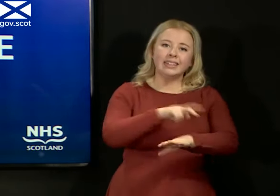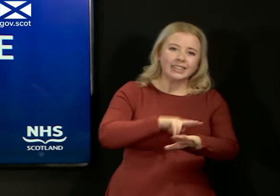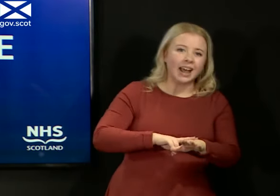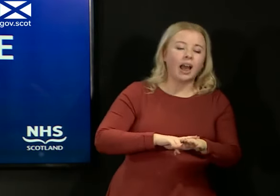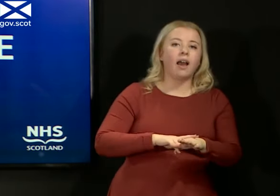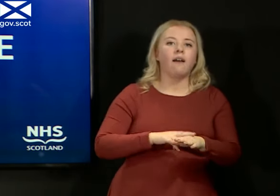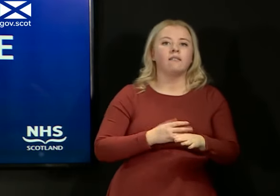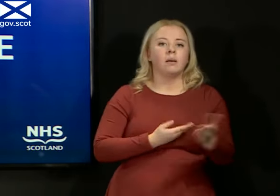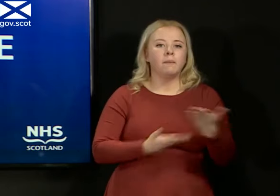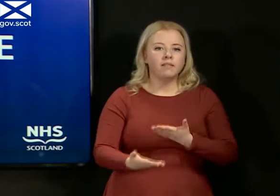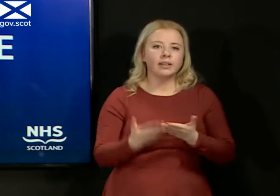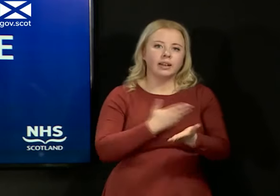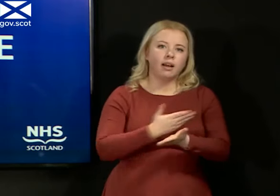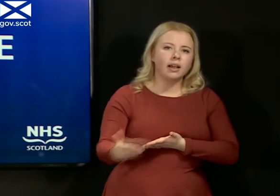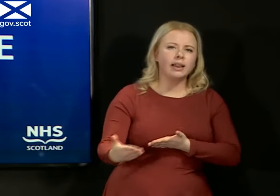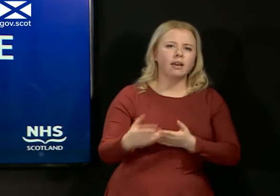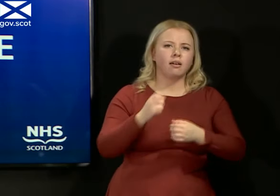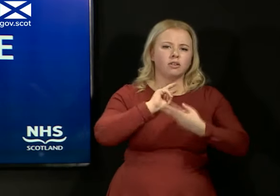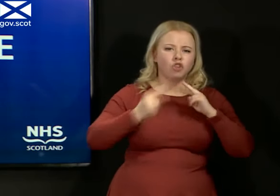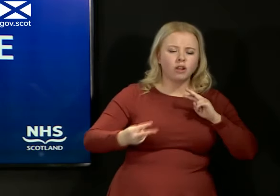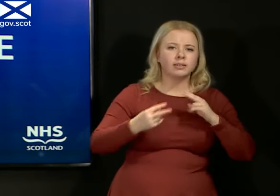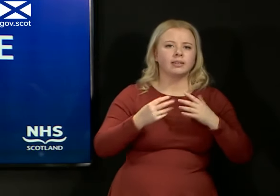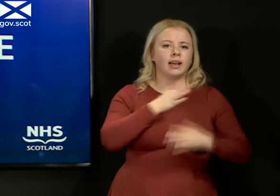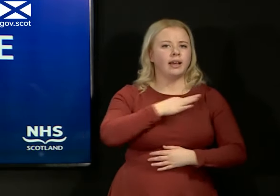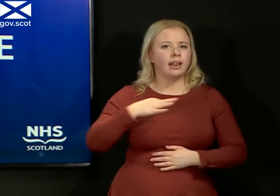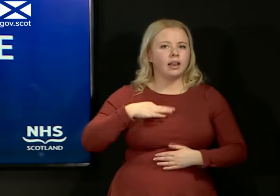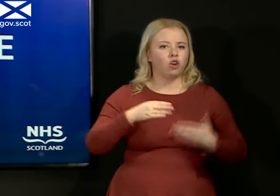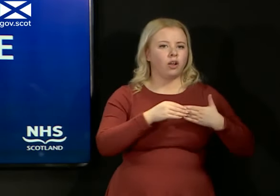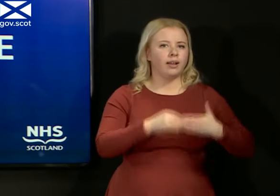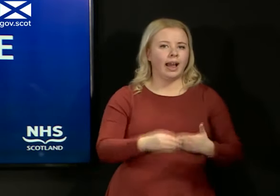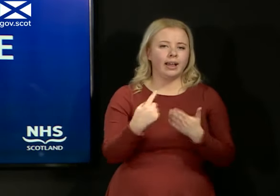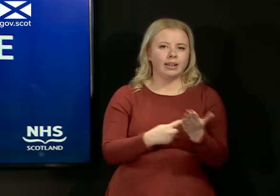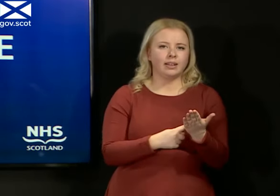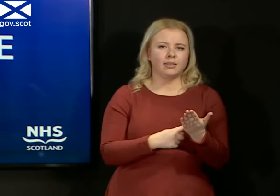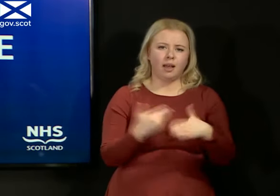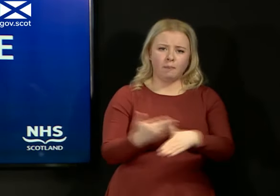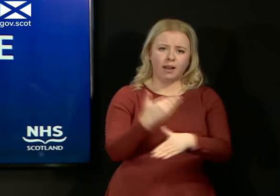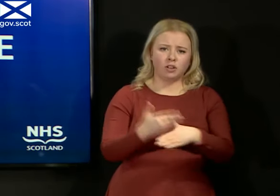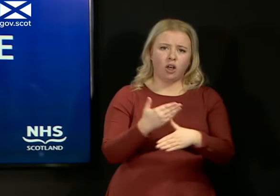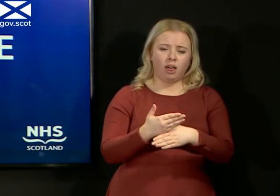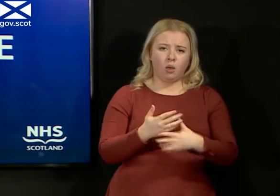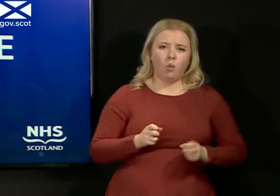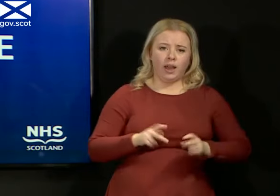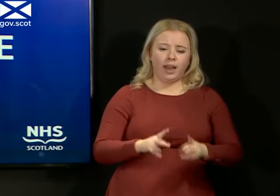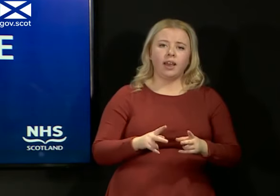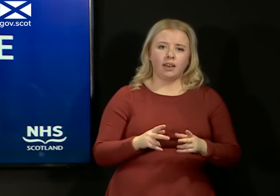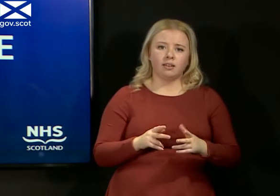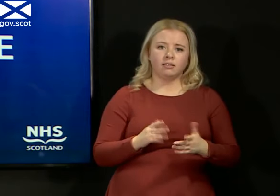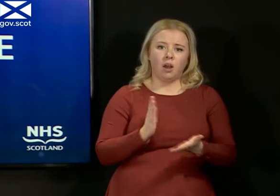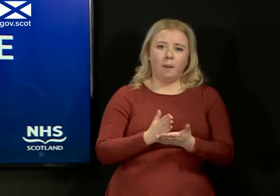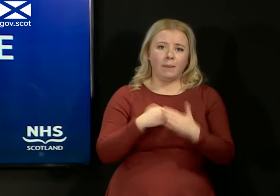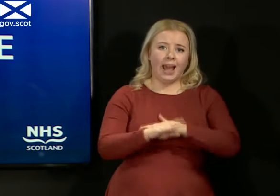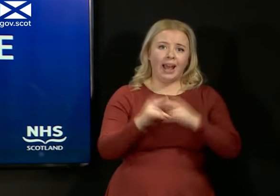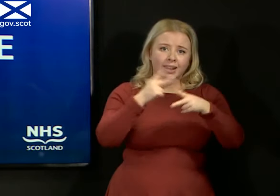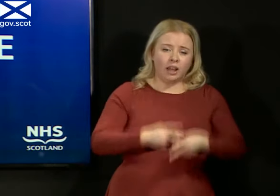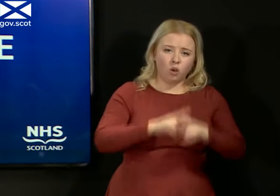clear nursing and clinical guidance in a practical sense on the ground as well